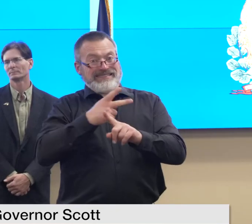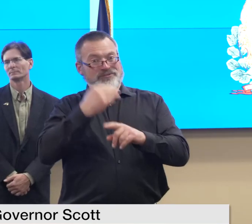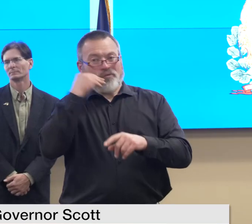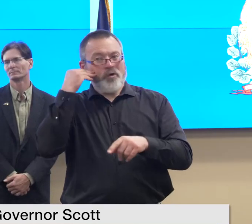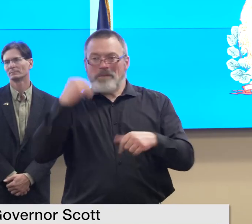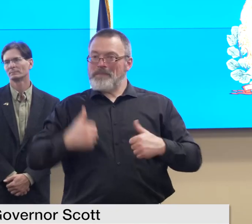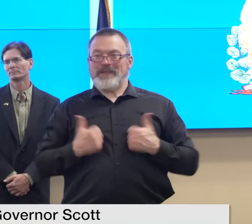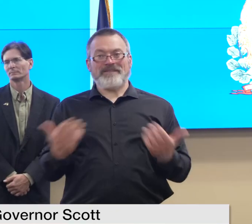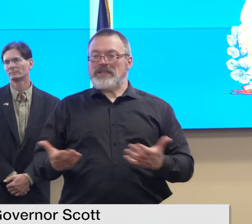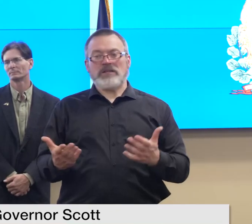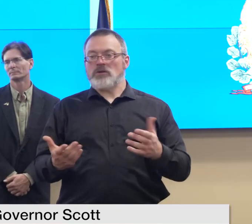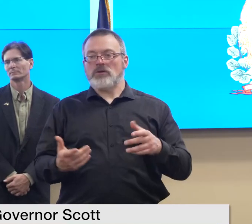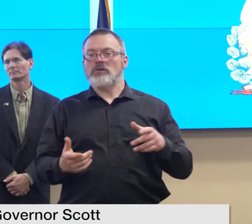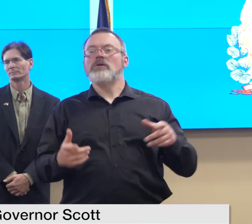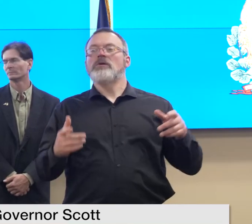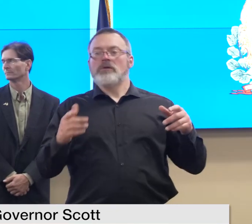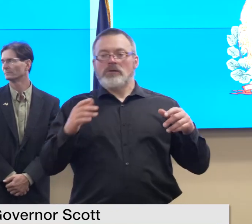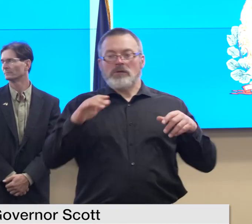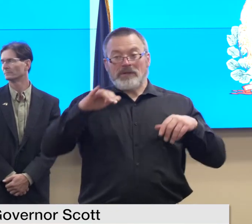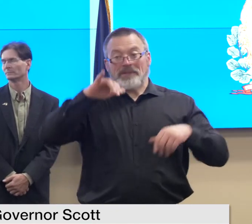just for the residents